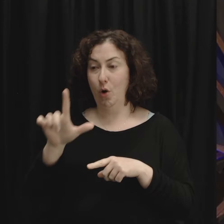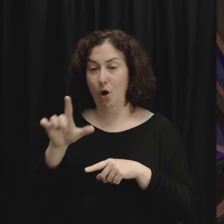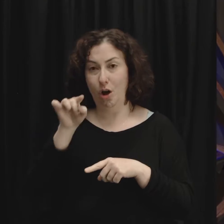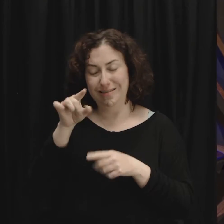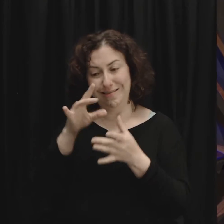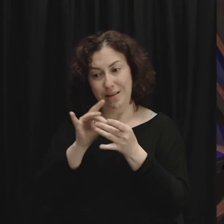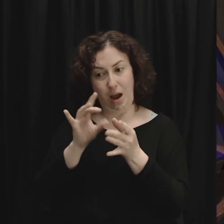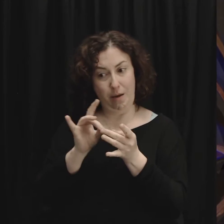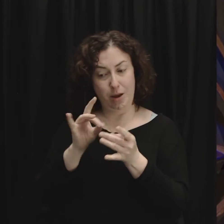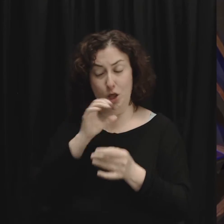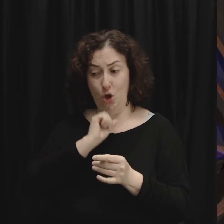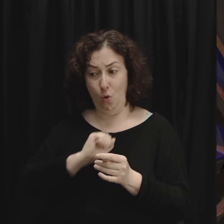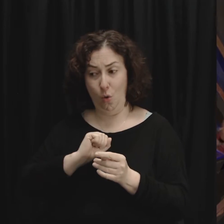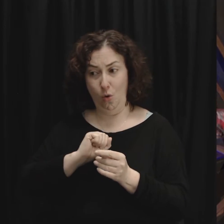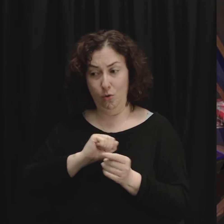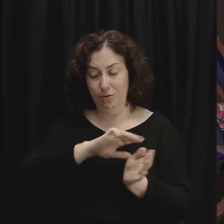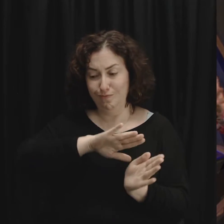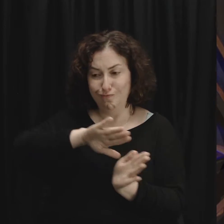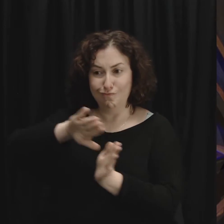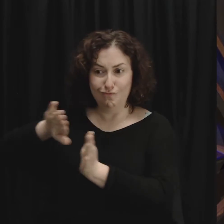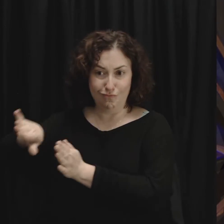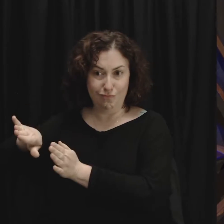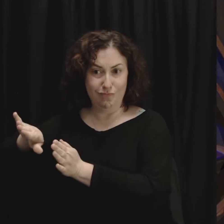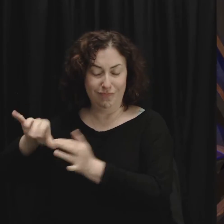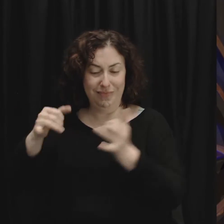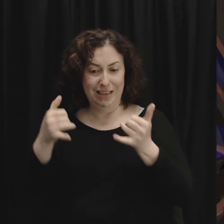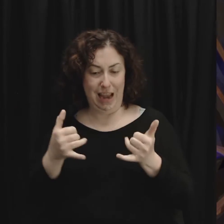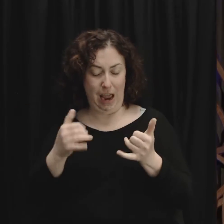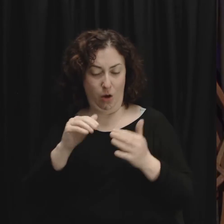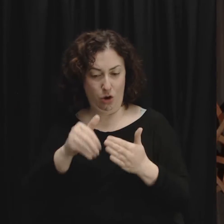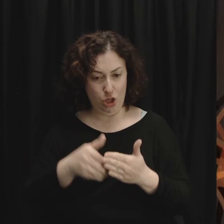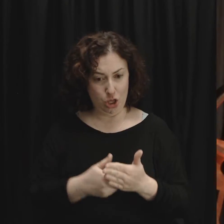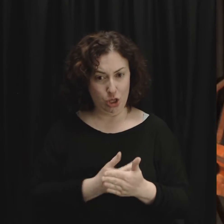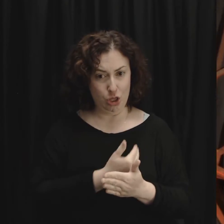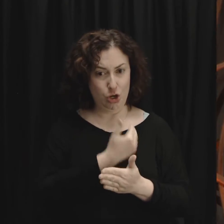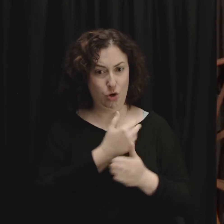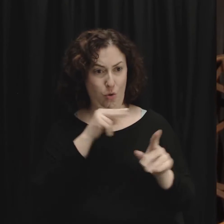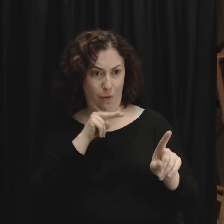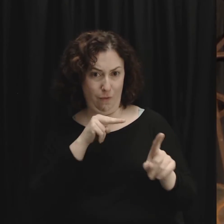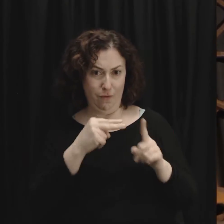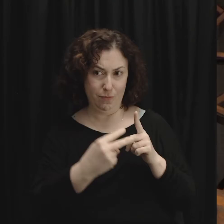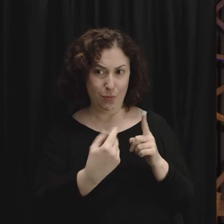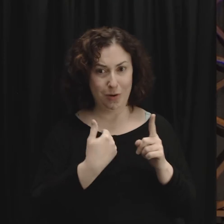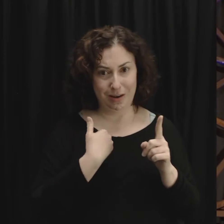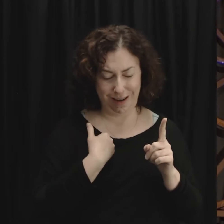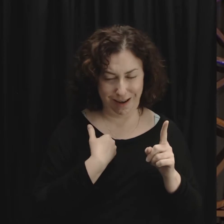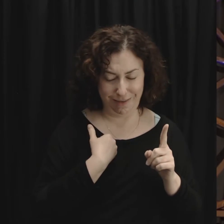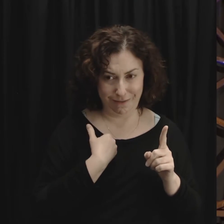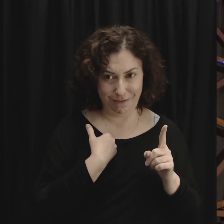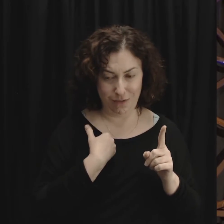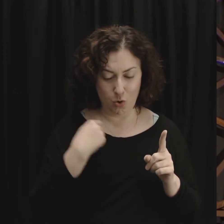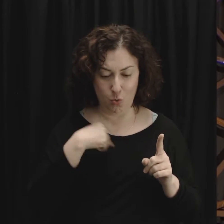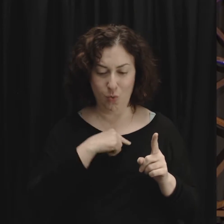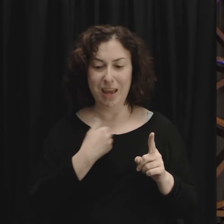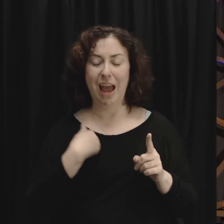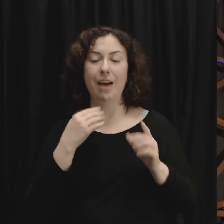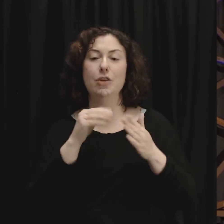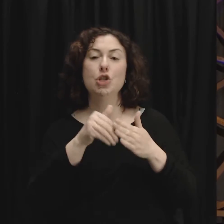The old is done. The new has come. We have a new set of not only skills to deal with